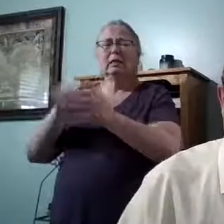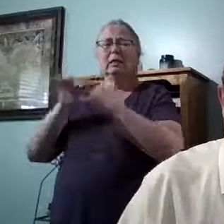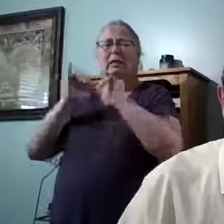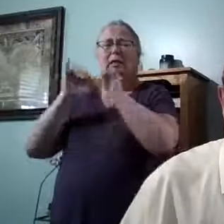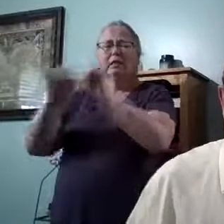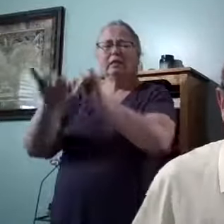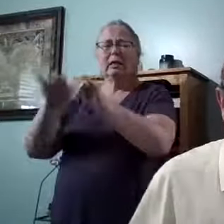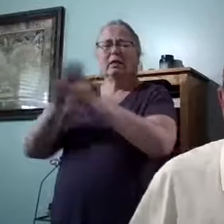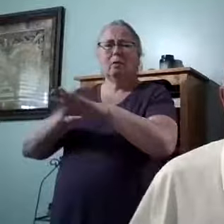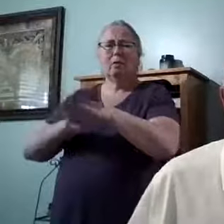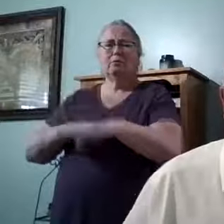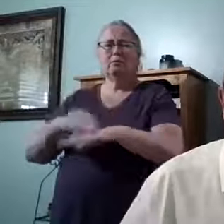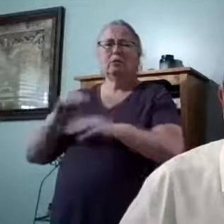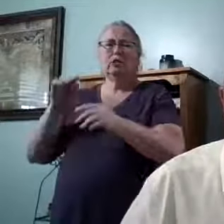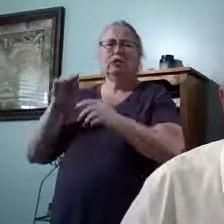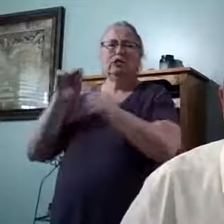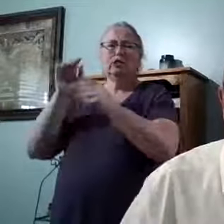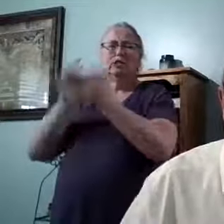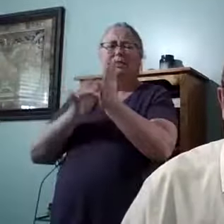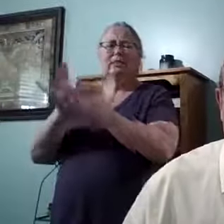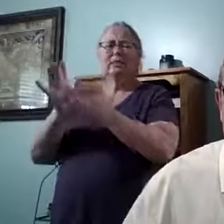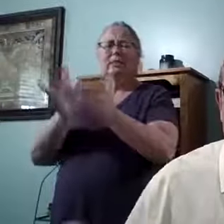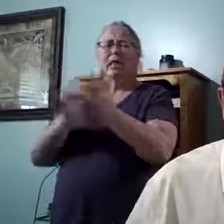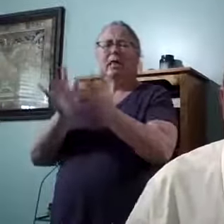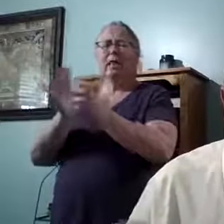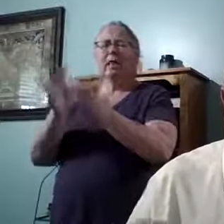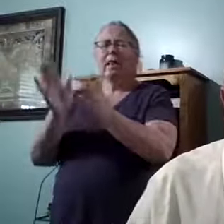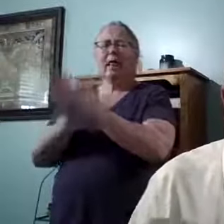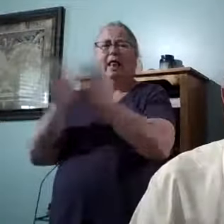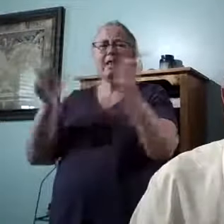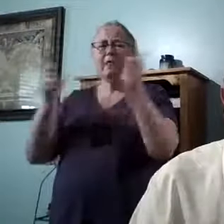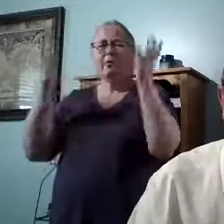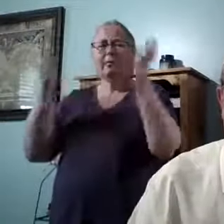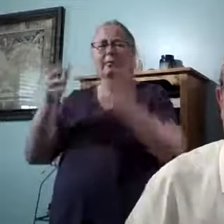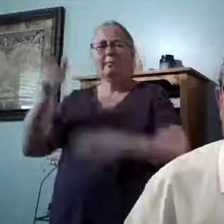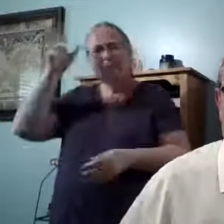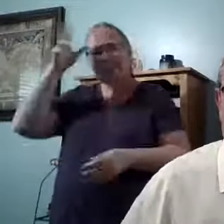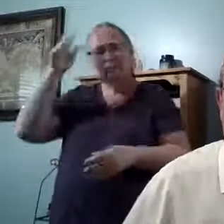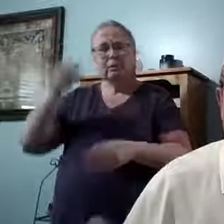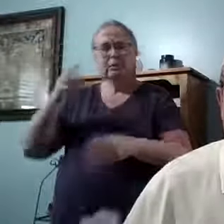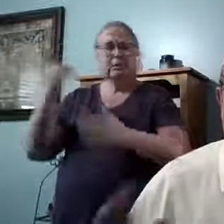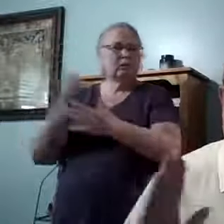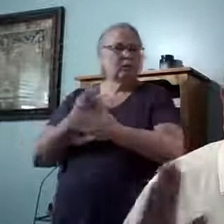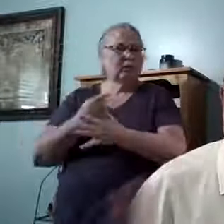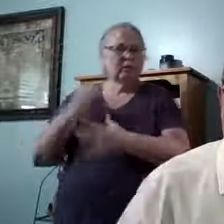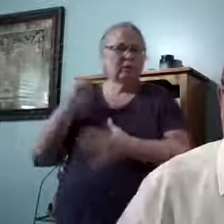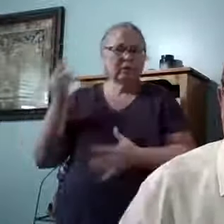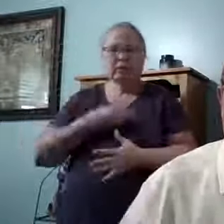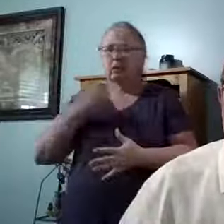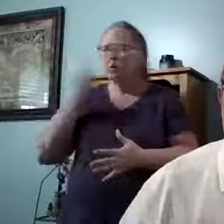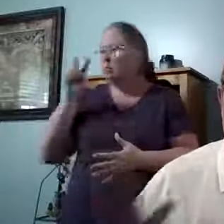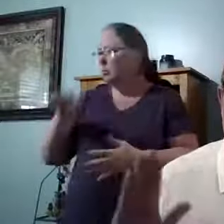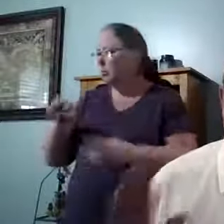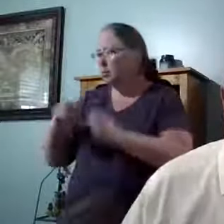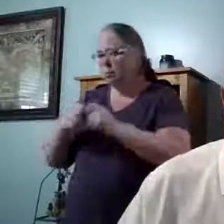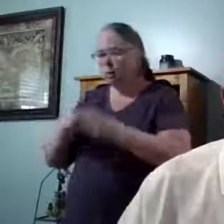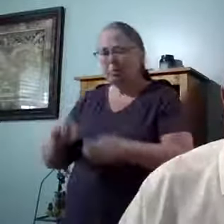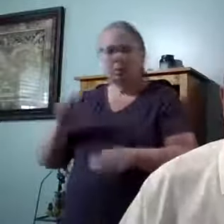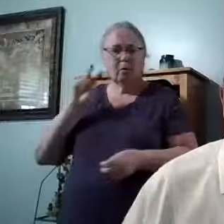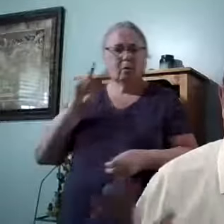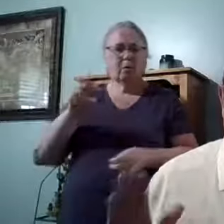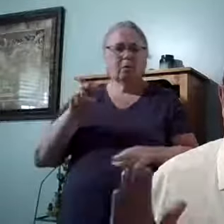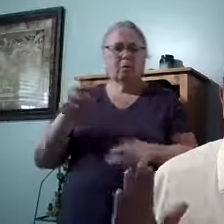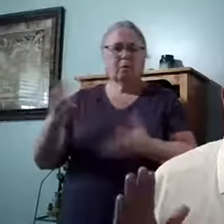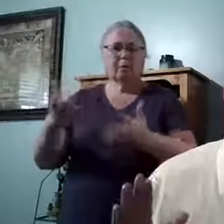Stayed on Jesus. Hallelujah. Satan wants to get us distracted. He wants us to look at the problem. He wants us